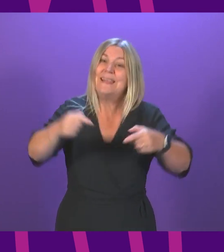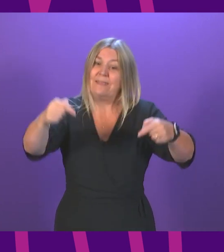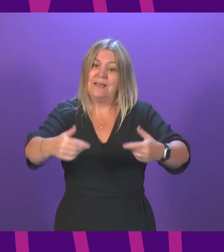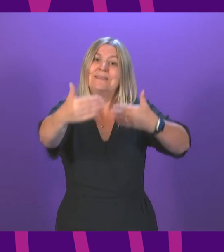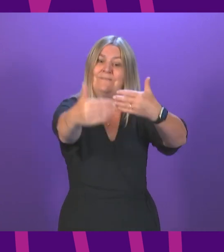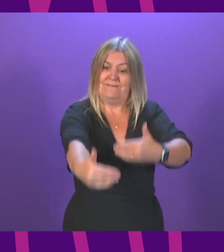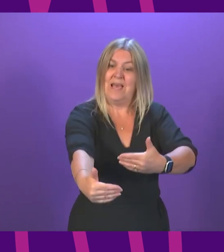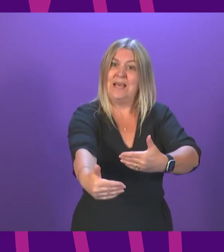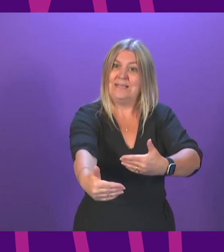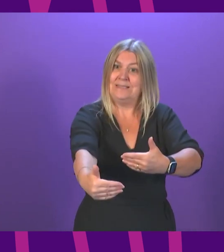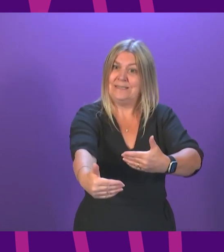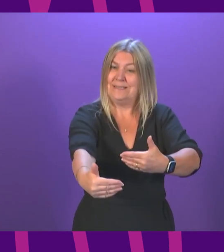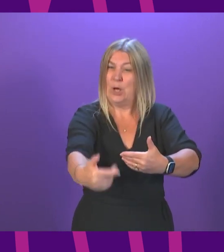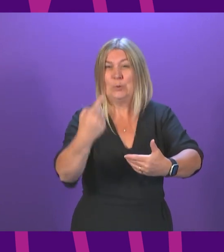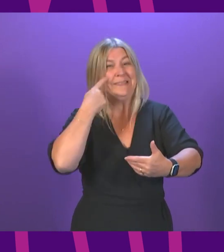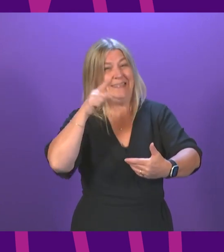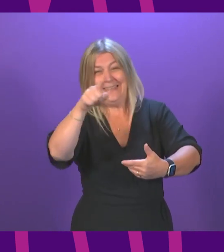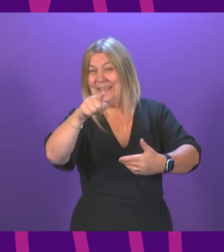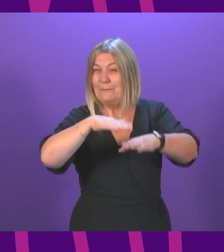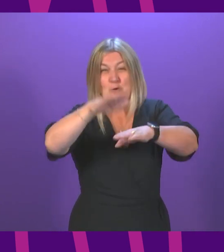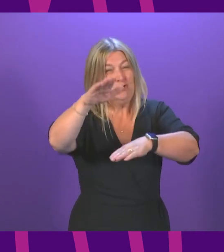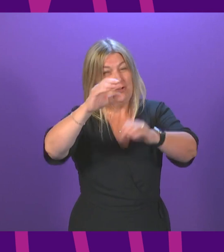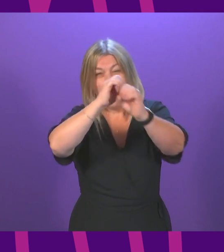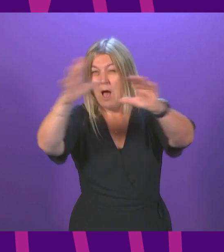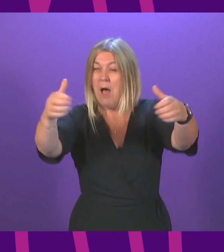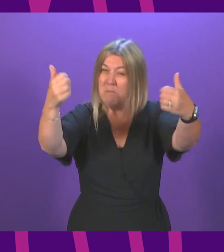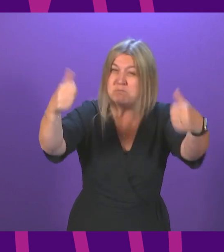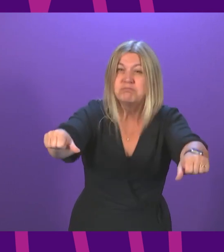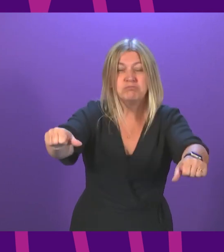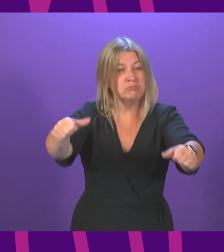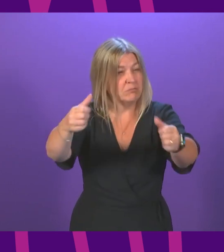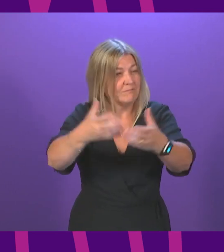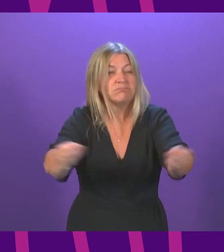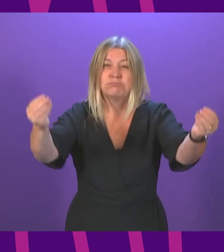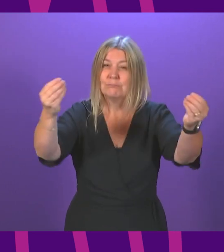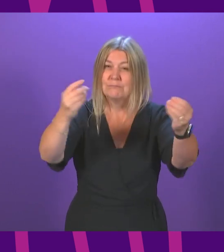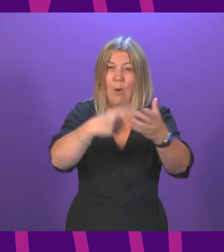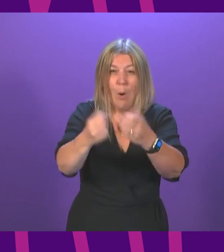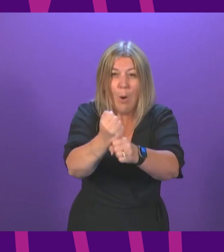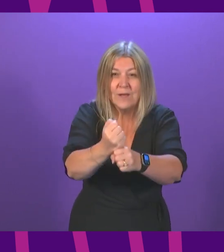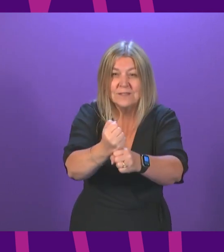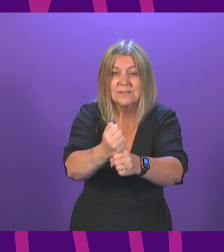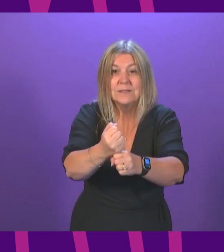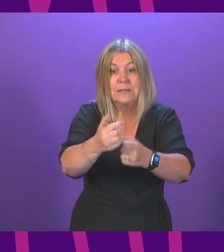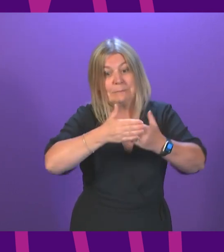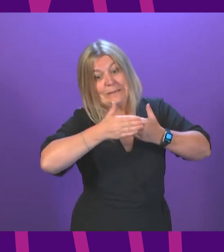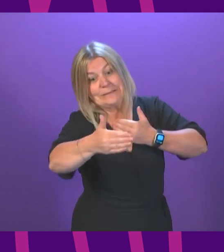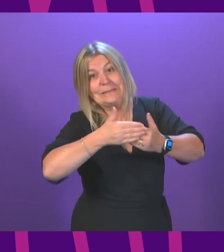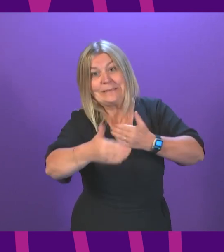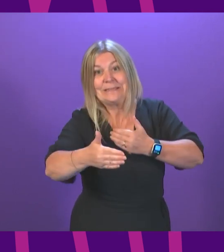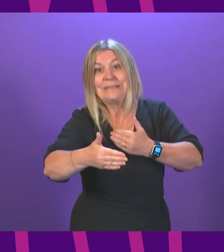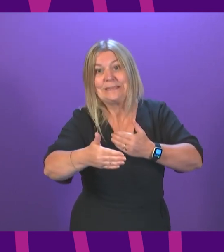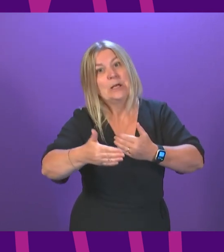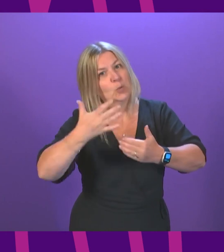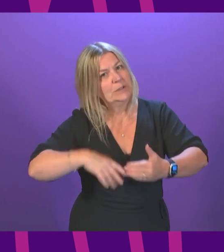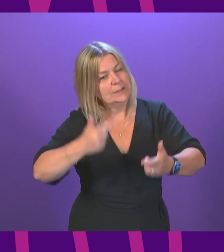we are on the route back to normality. We can see hopefully the finishing line in August, but getting from here to there demands